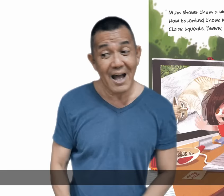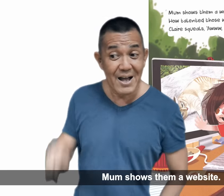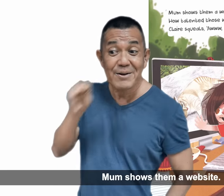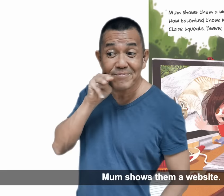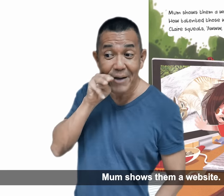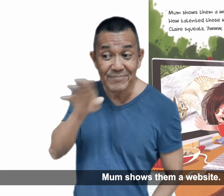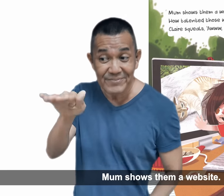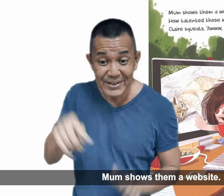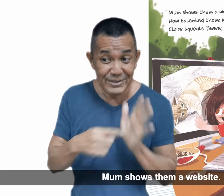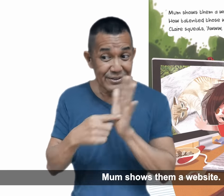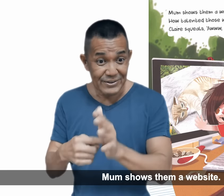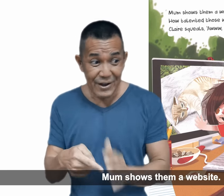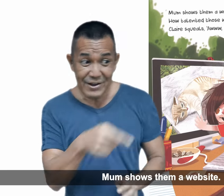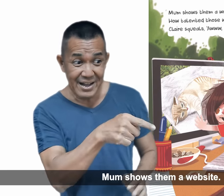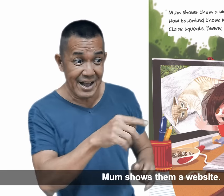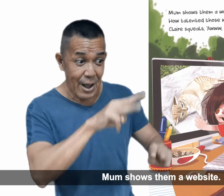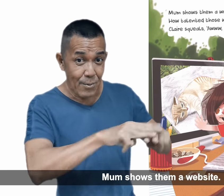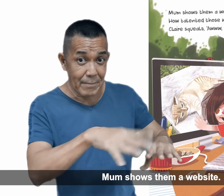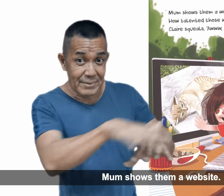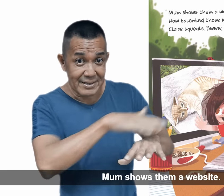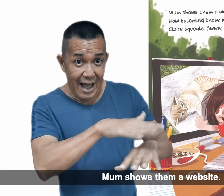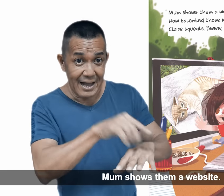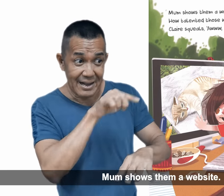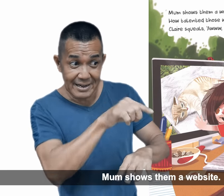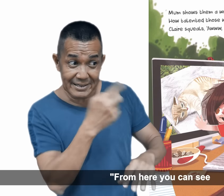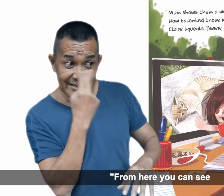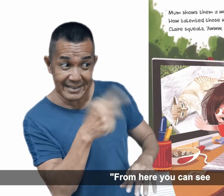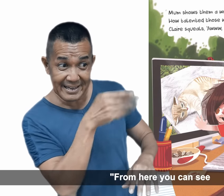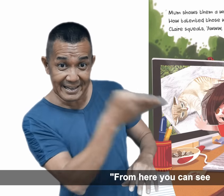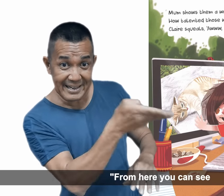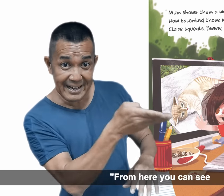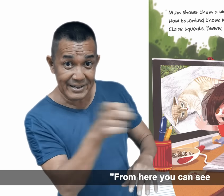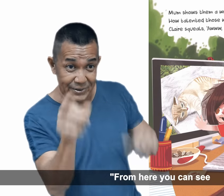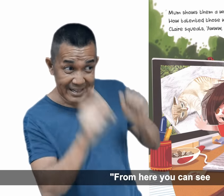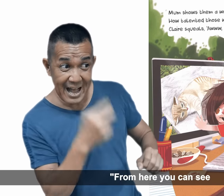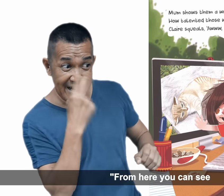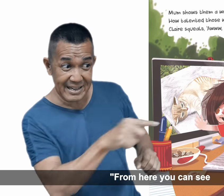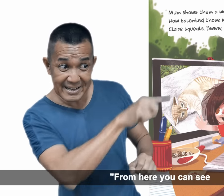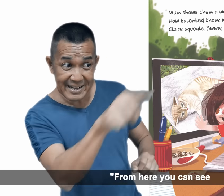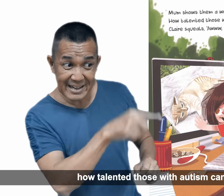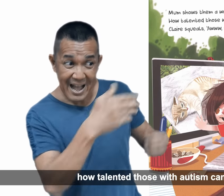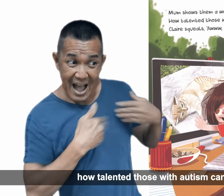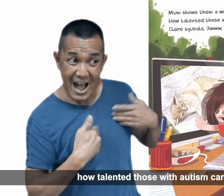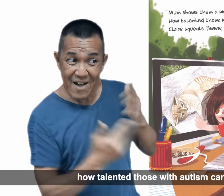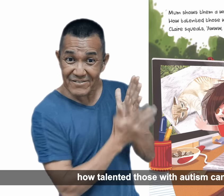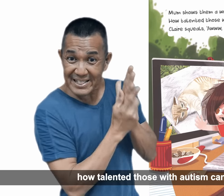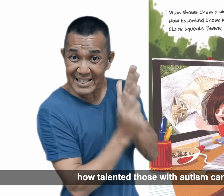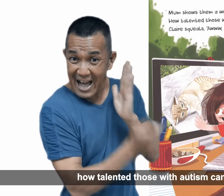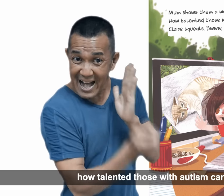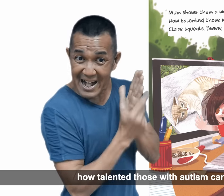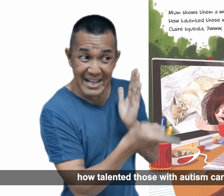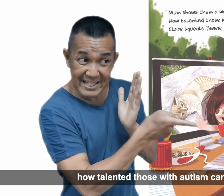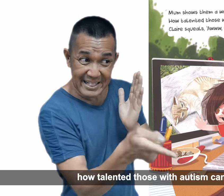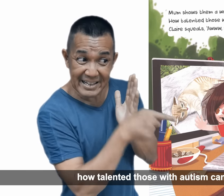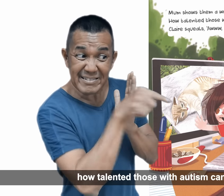Mom shows them a website. From here you can see how talented